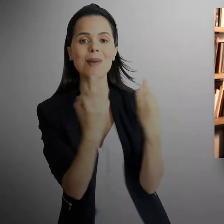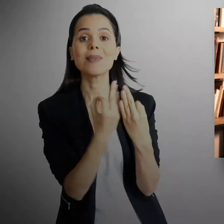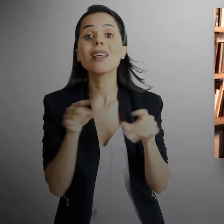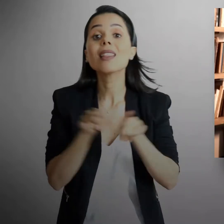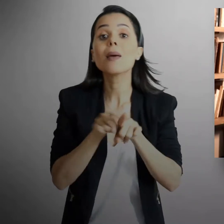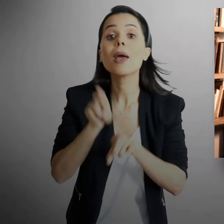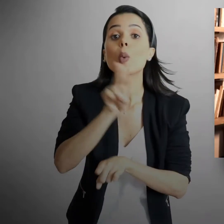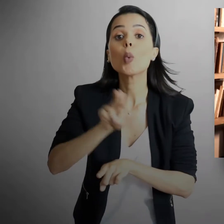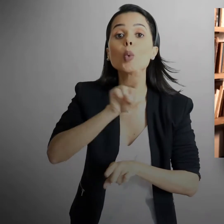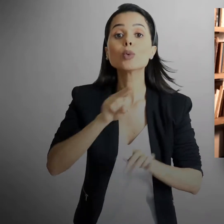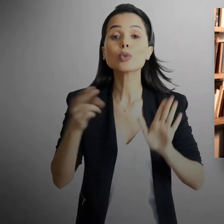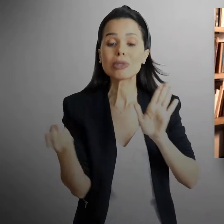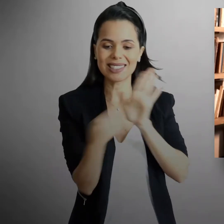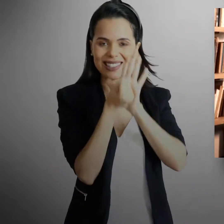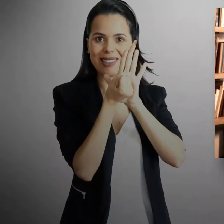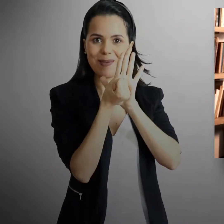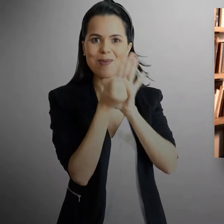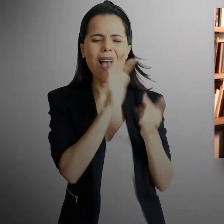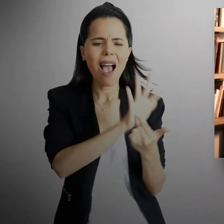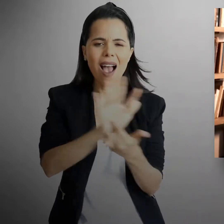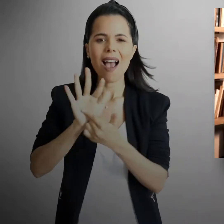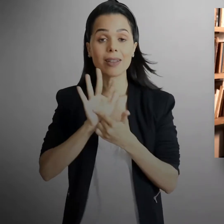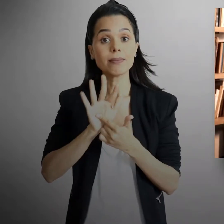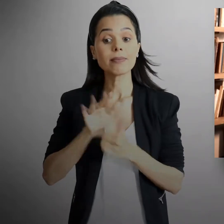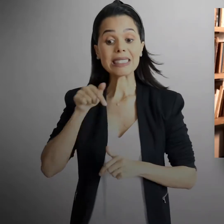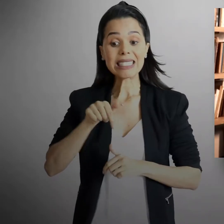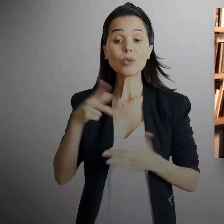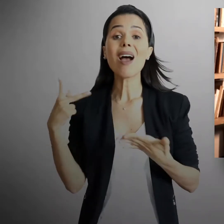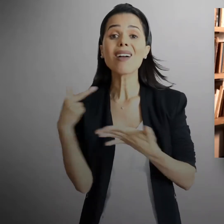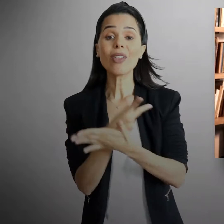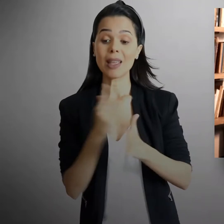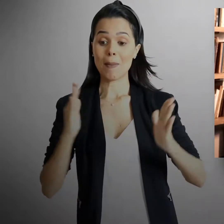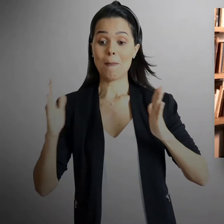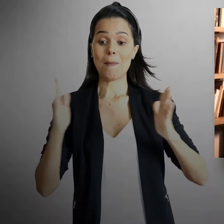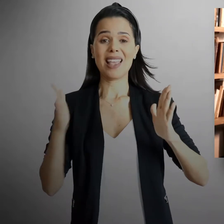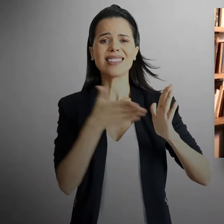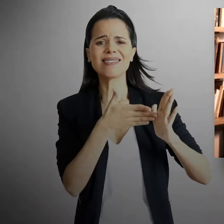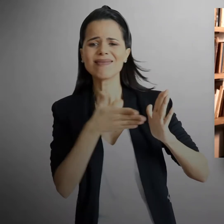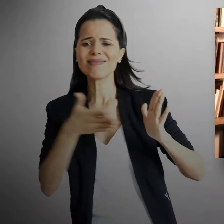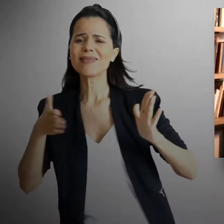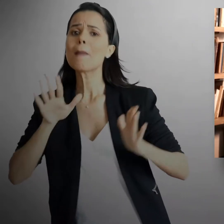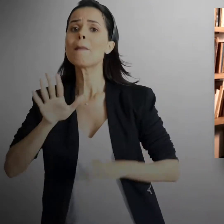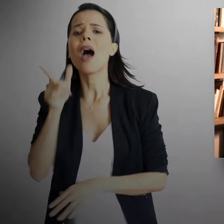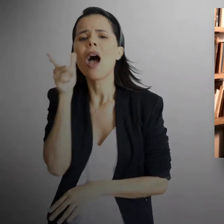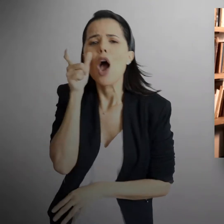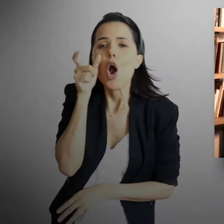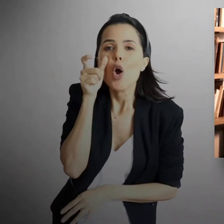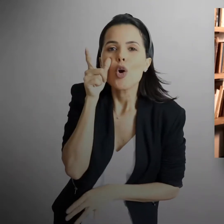activity, complex family structures, symbolism, and so on. All of this